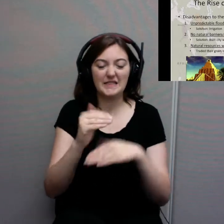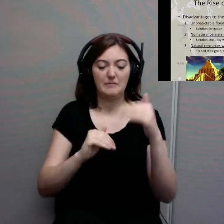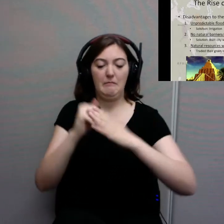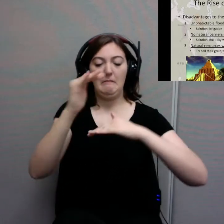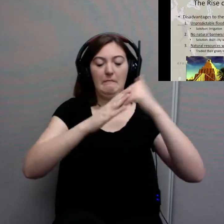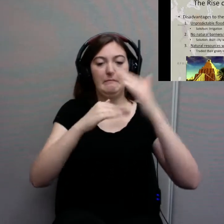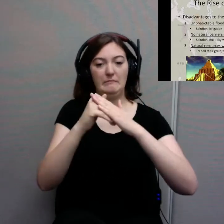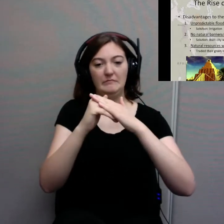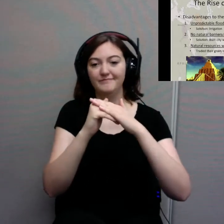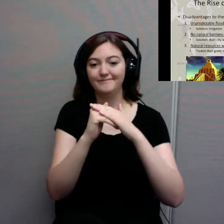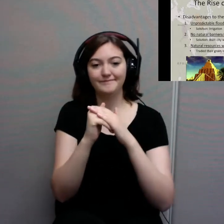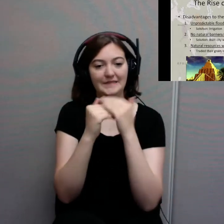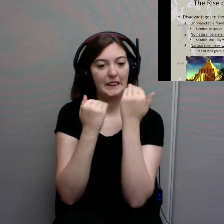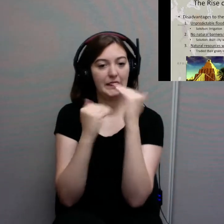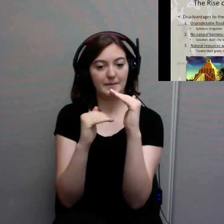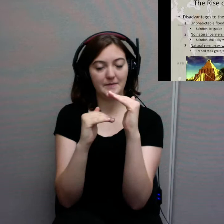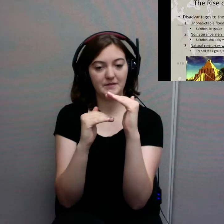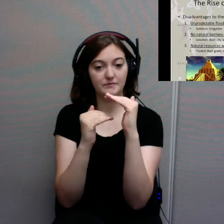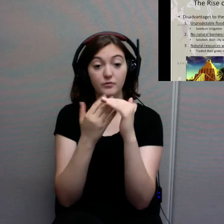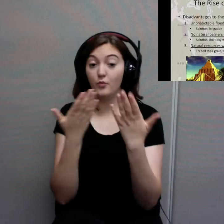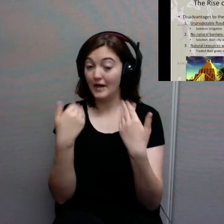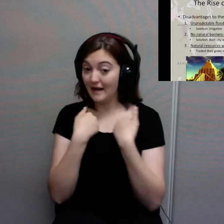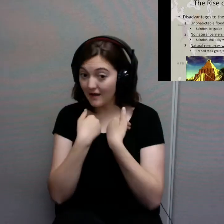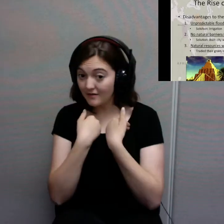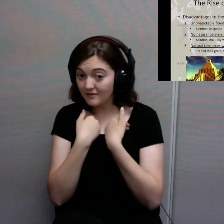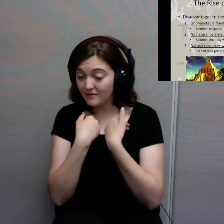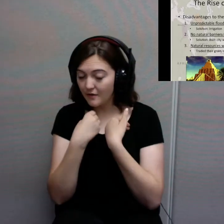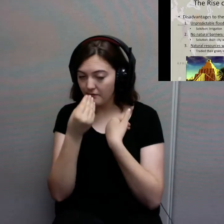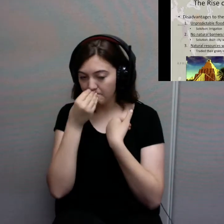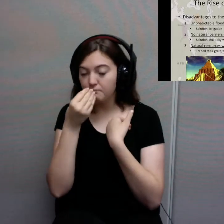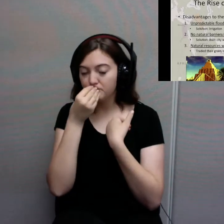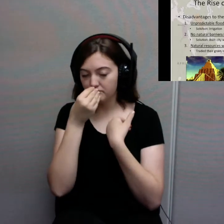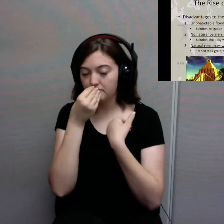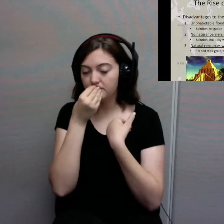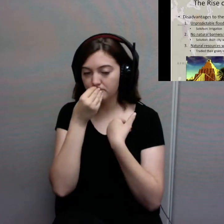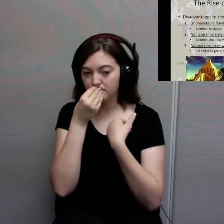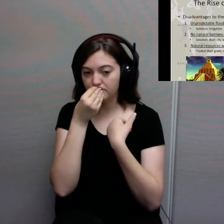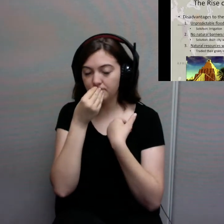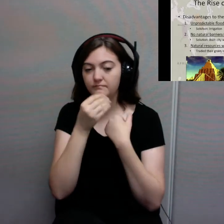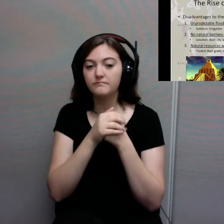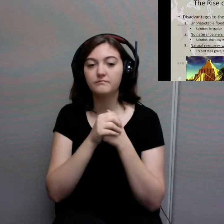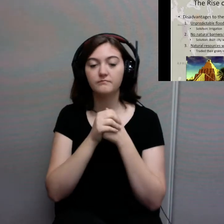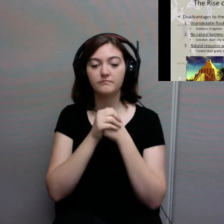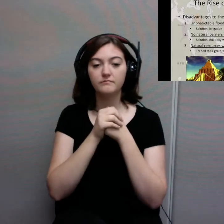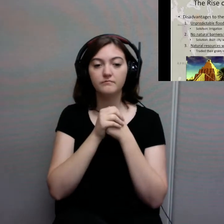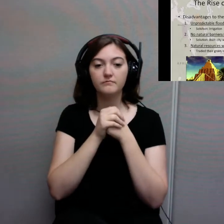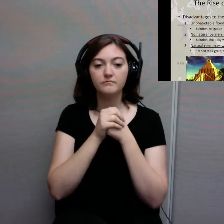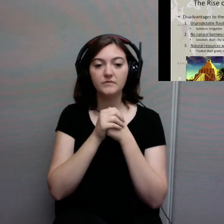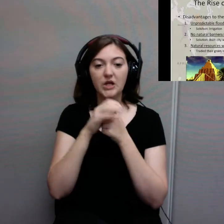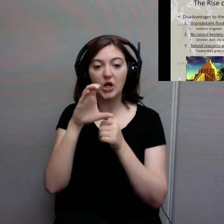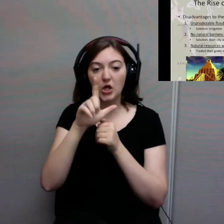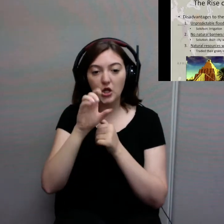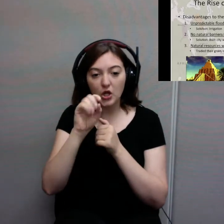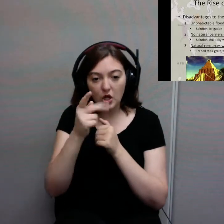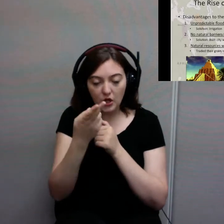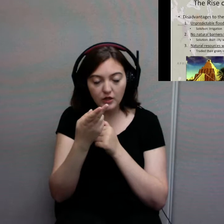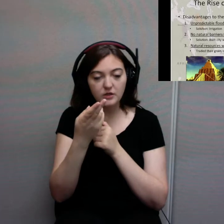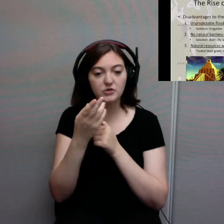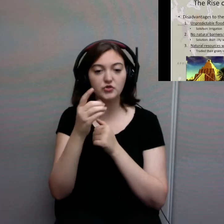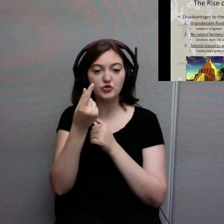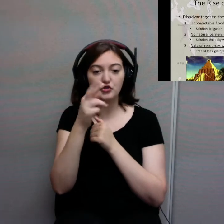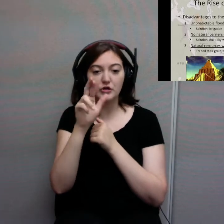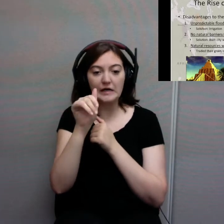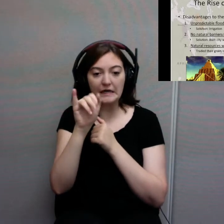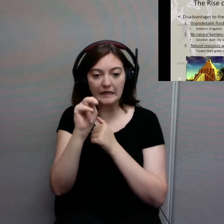did have a lot of was food, grain. They had a lot of cloth. In fact, most of the animals that are domesticated that we eat